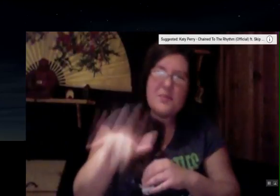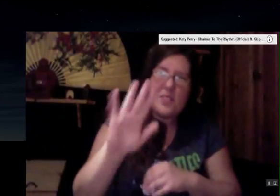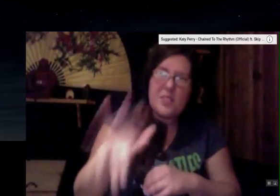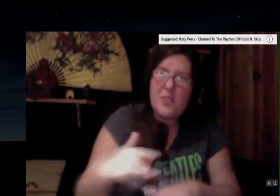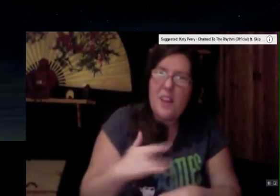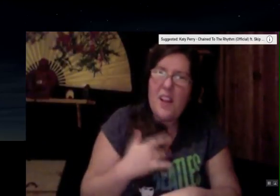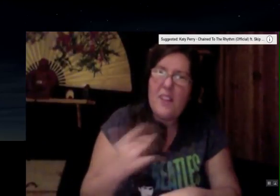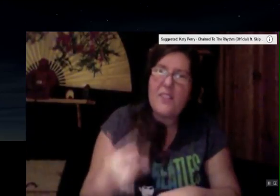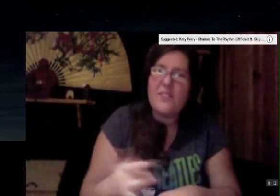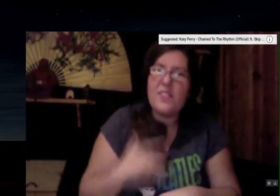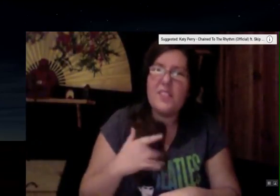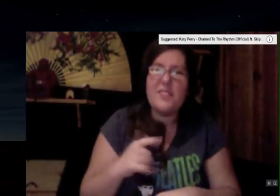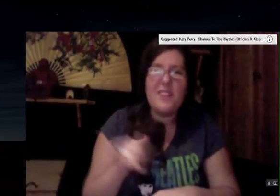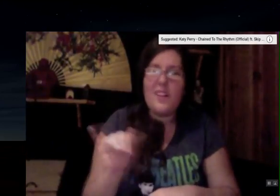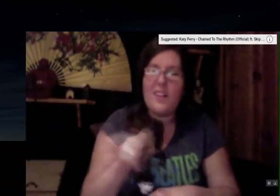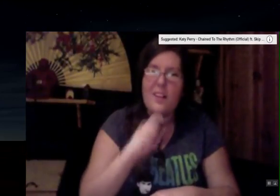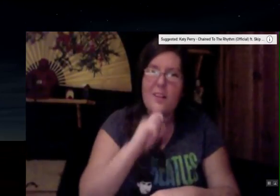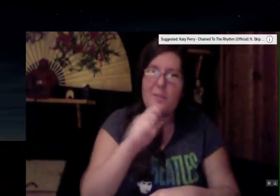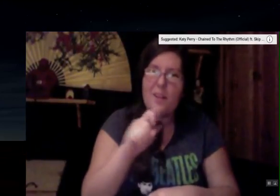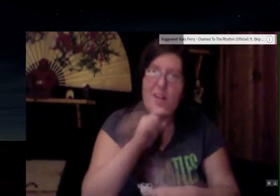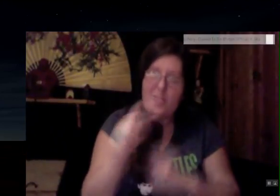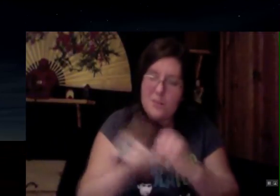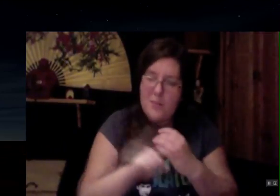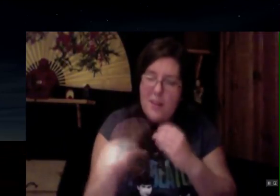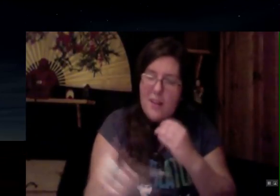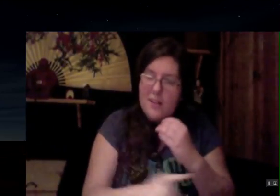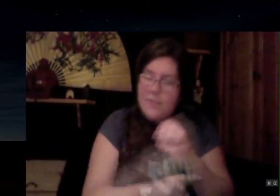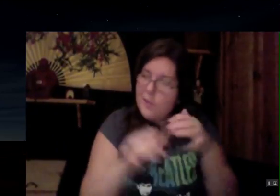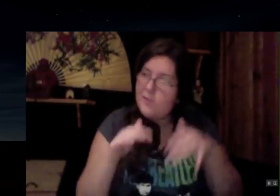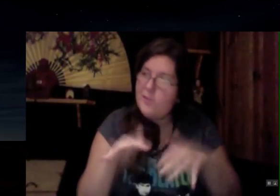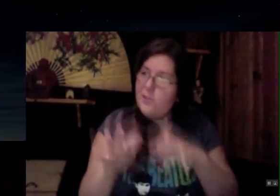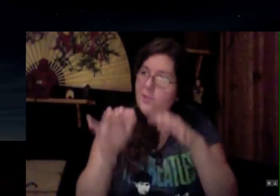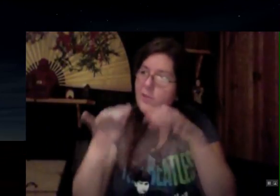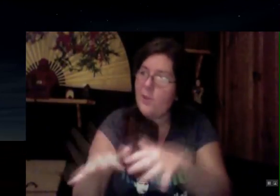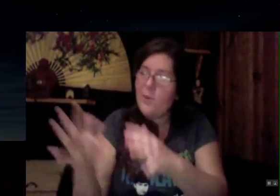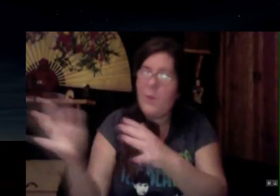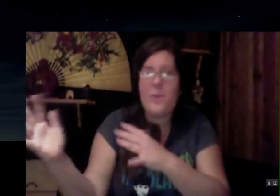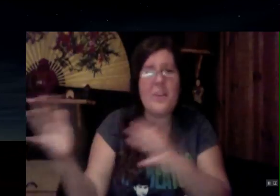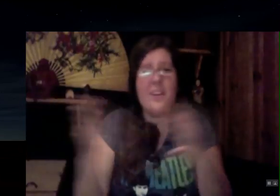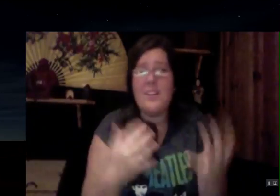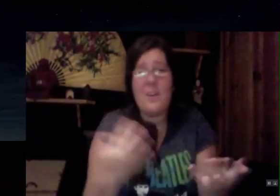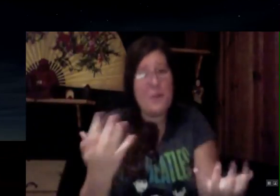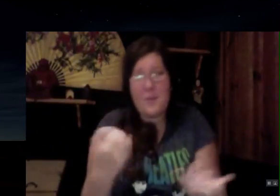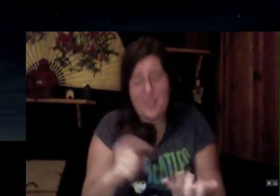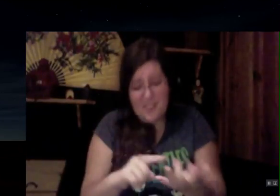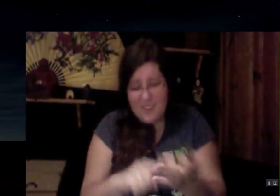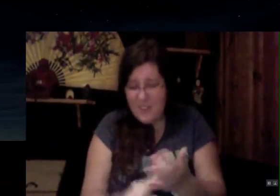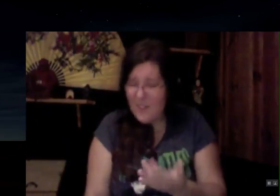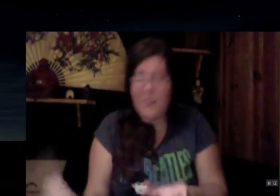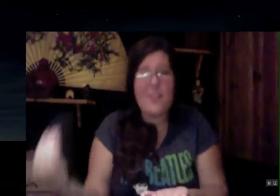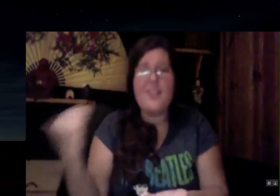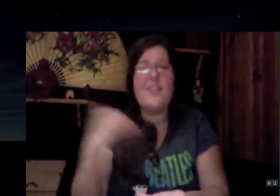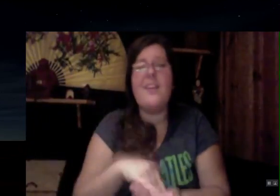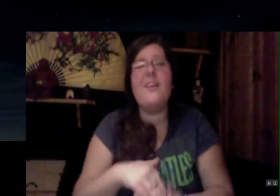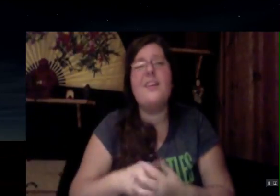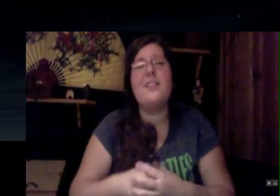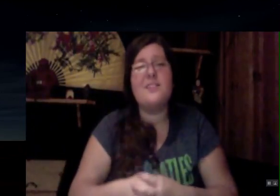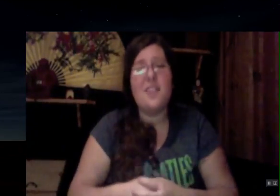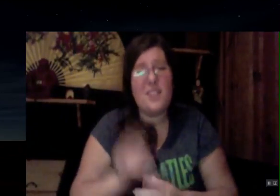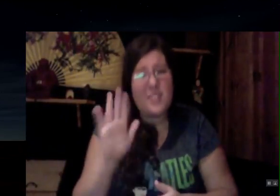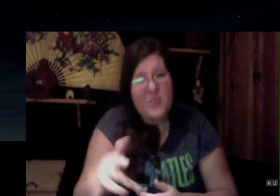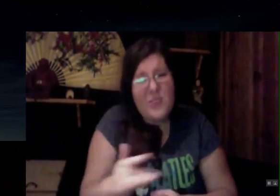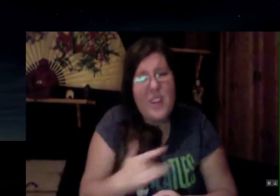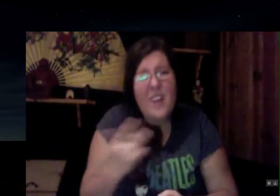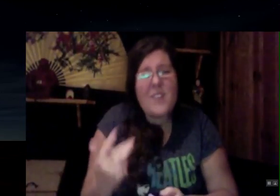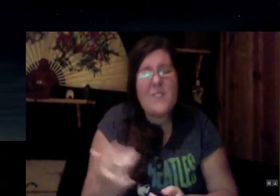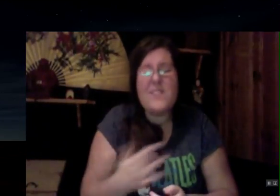Do you ever feel like a plastic bag drifting through the wind wanting to start again?